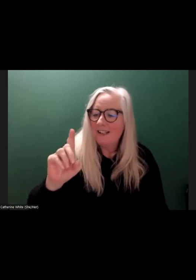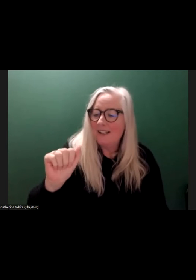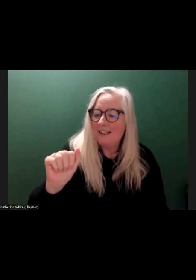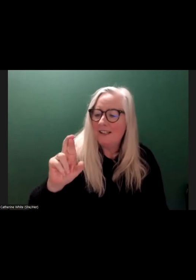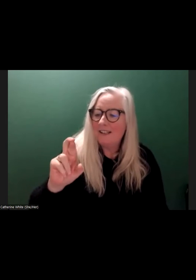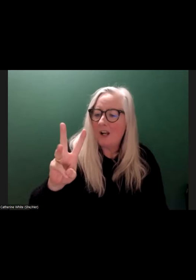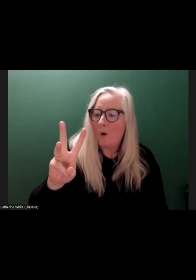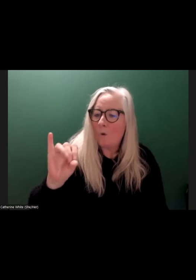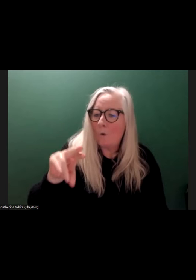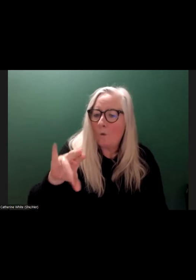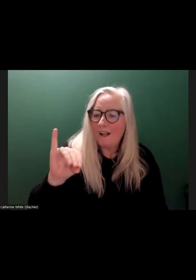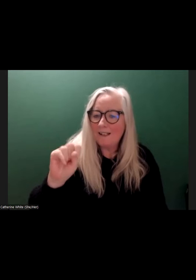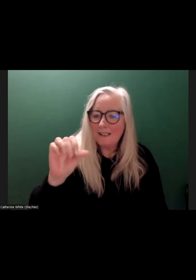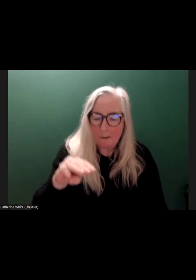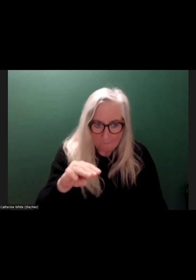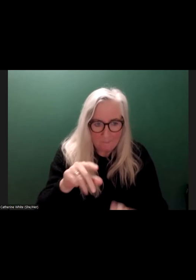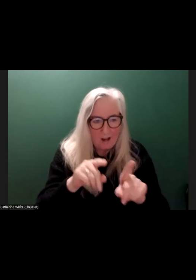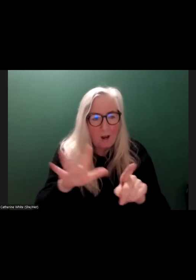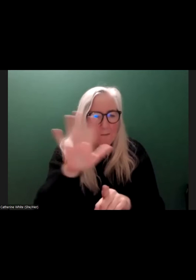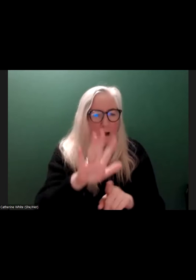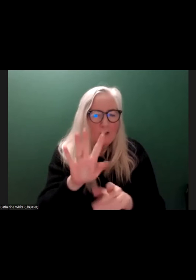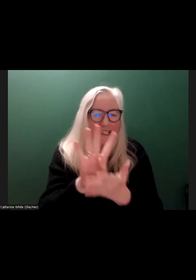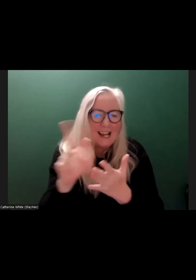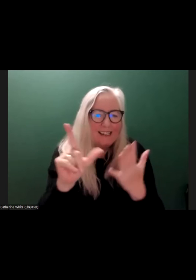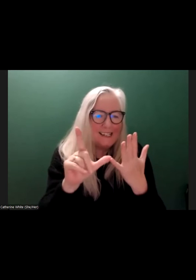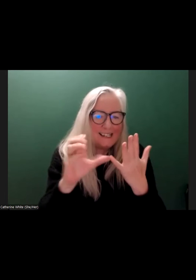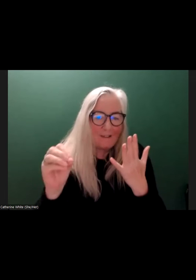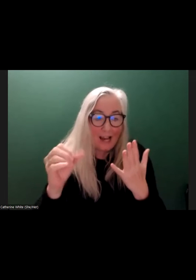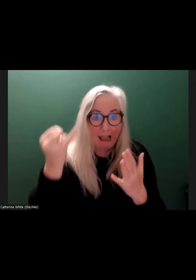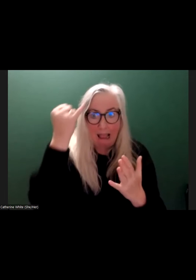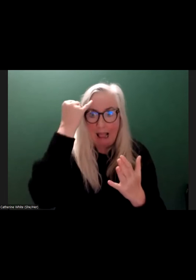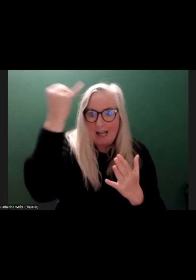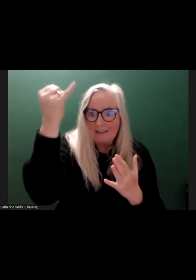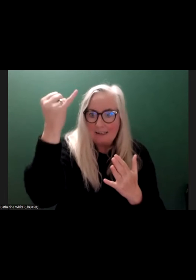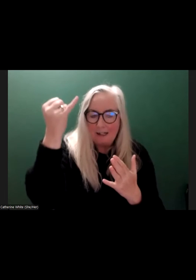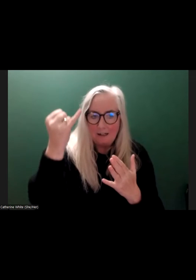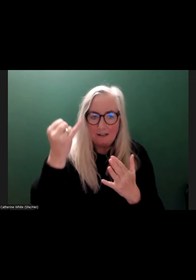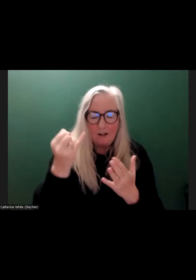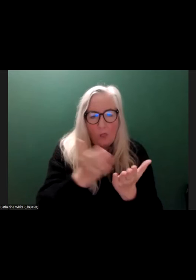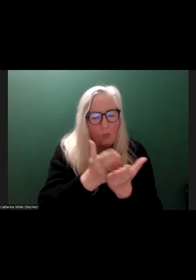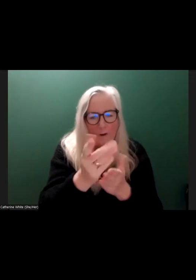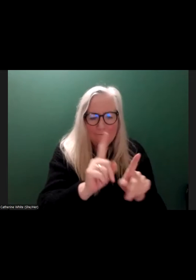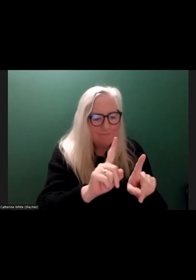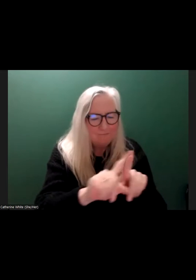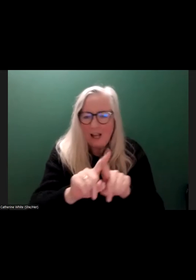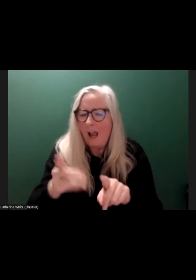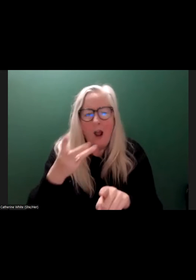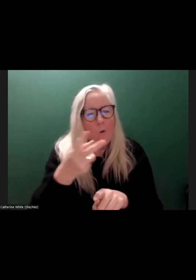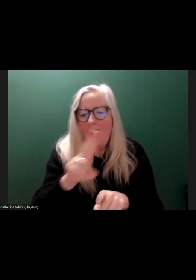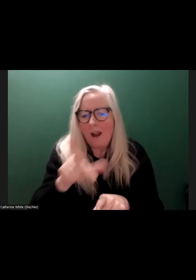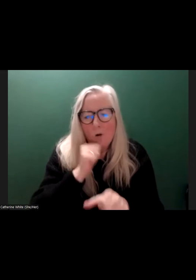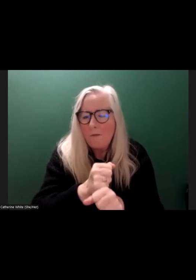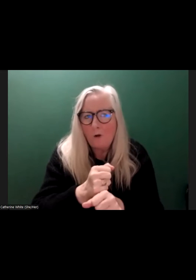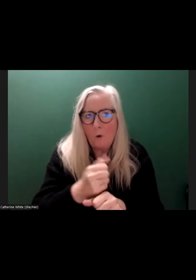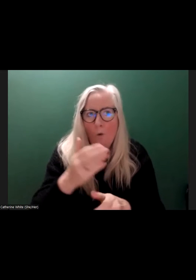embodiment. In about the 1970s, this idea came about through various forms. I'm not going to go on about where it originated,